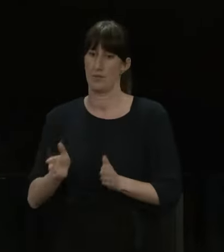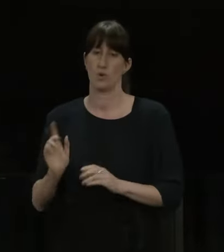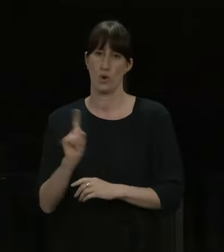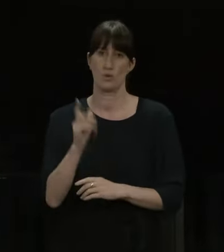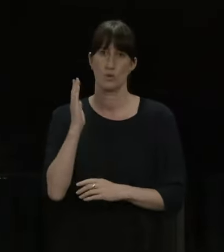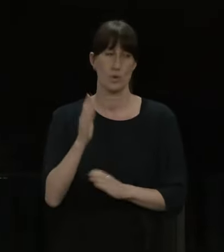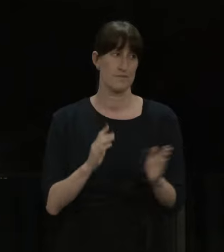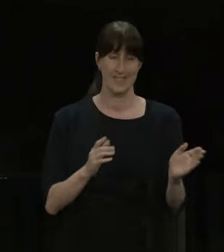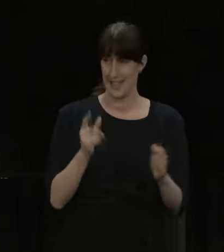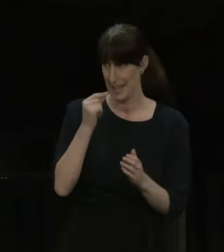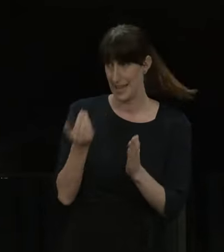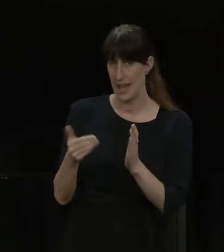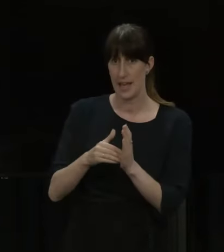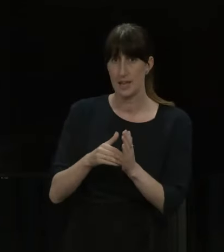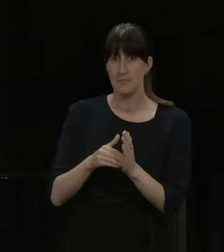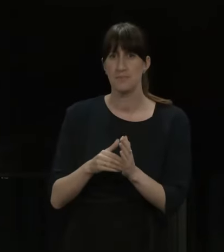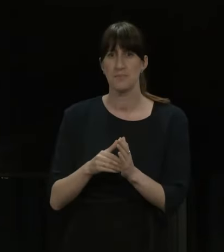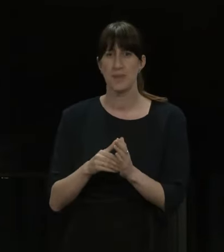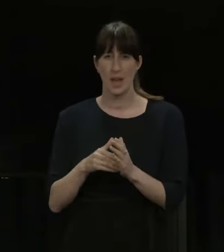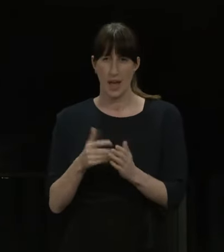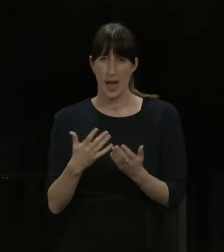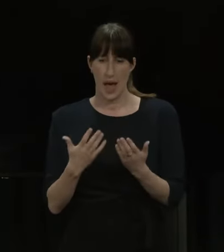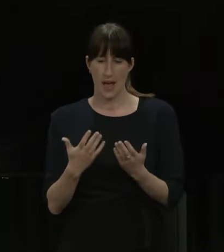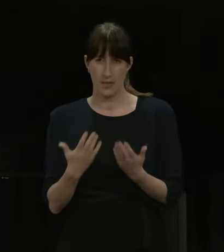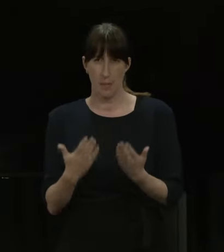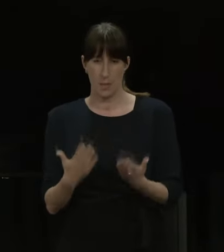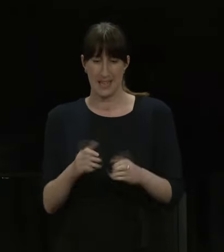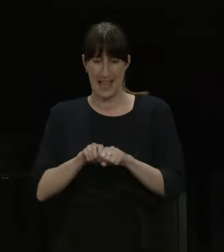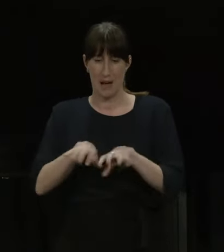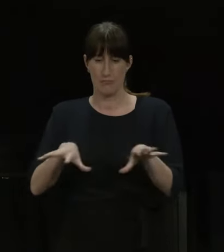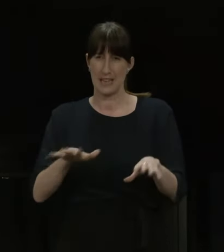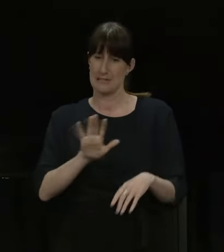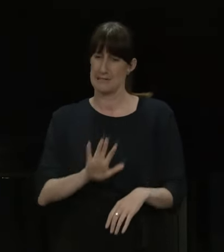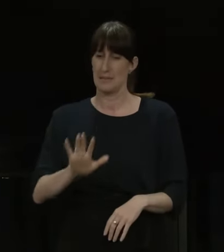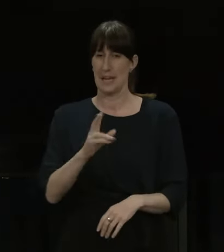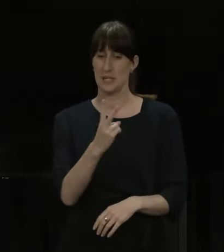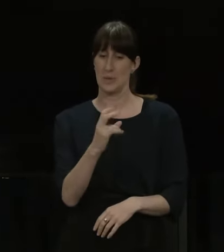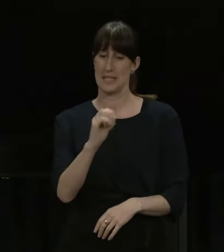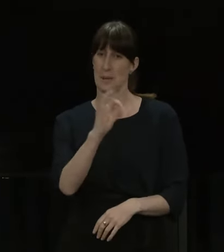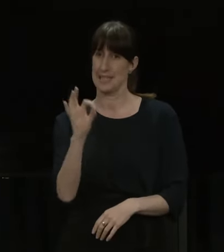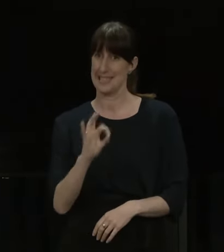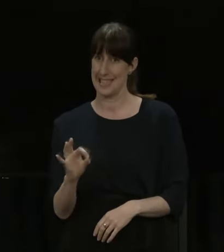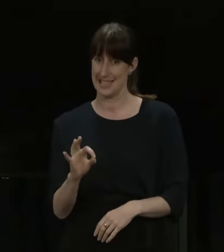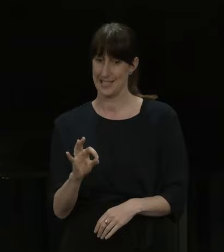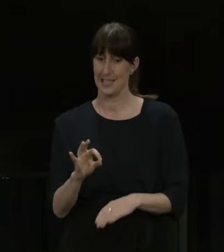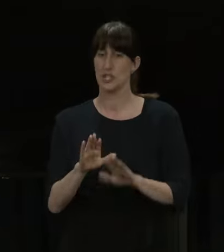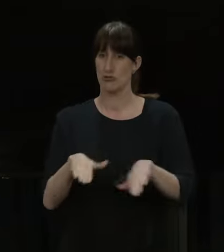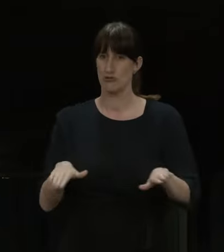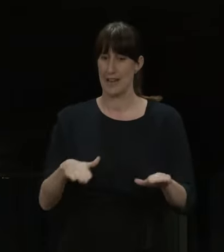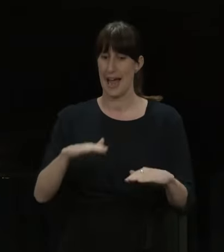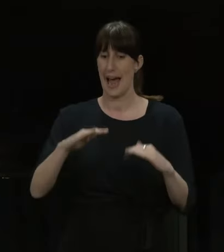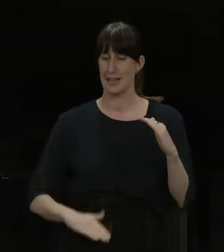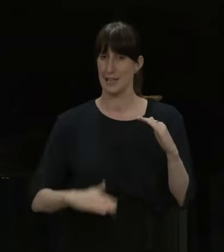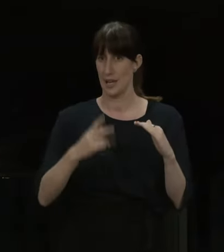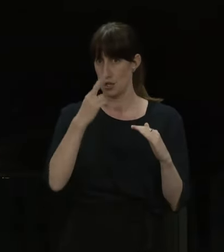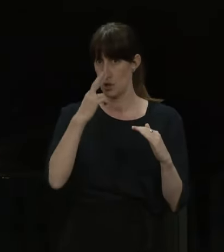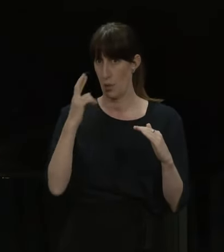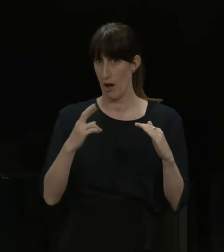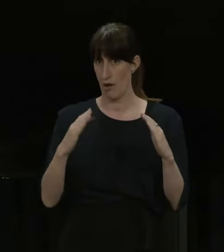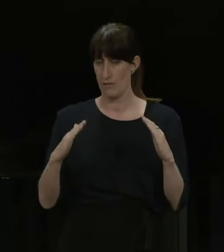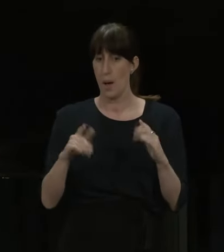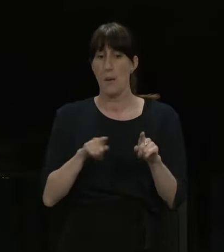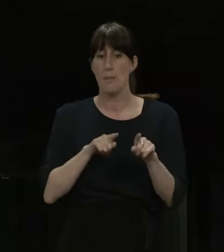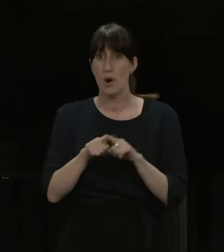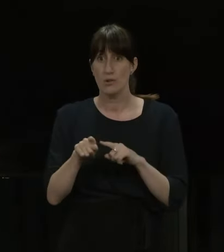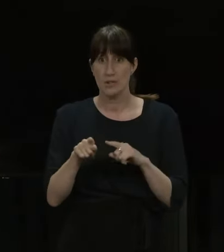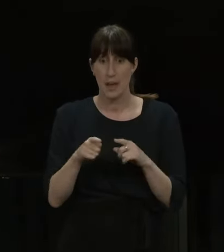around 20% of our cases in this outbreak being under 12s. The vast majority of those cases are from